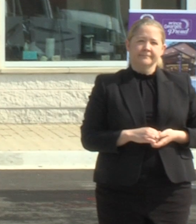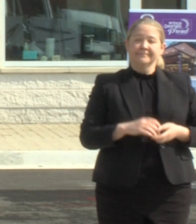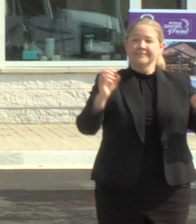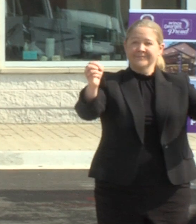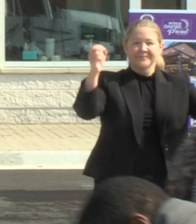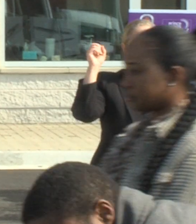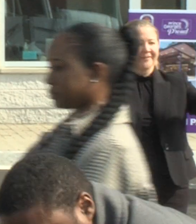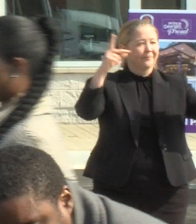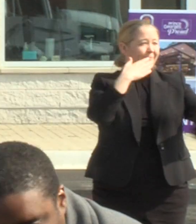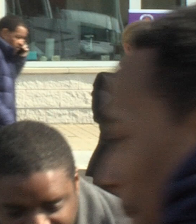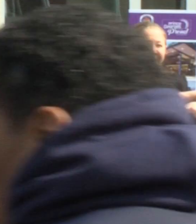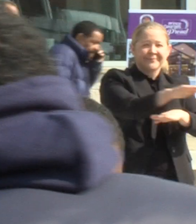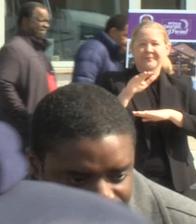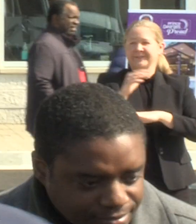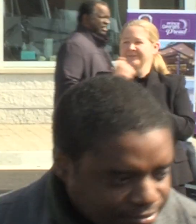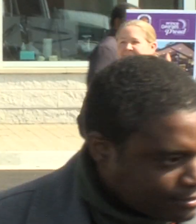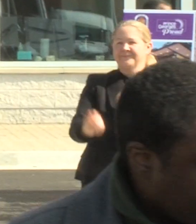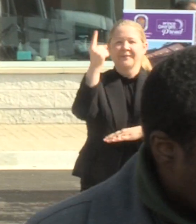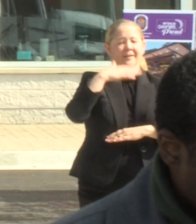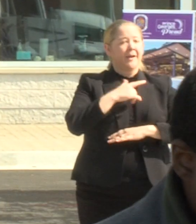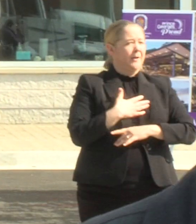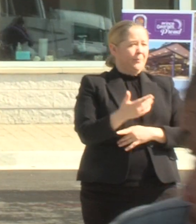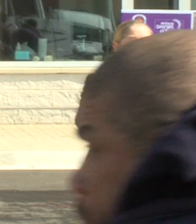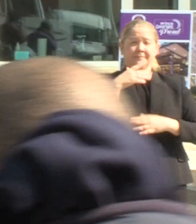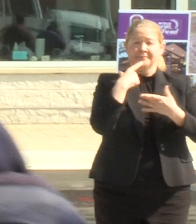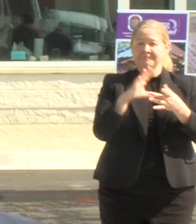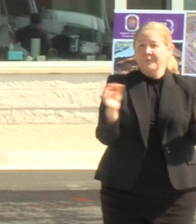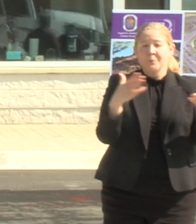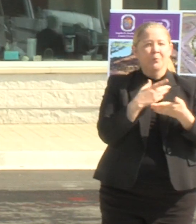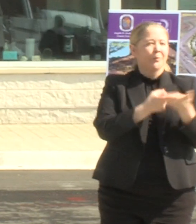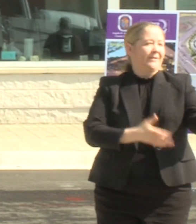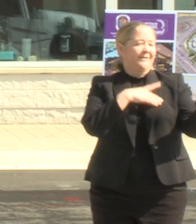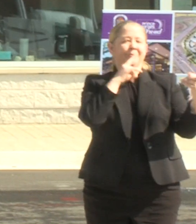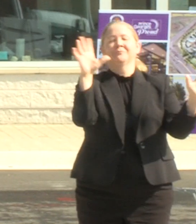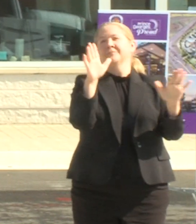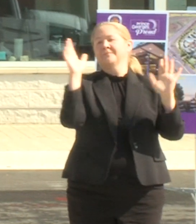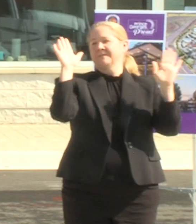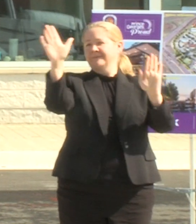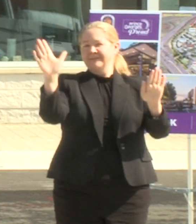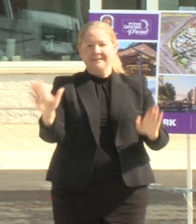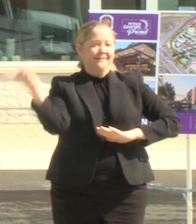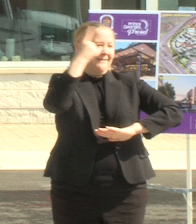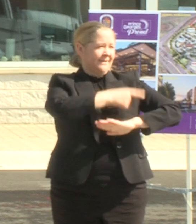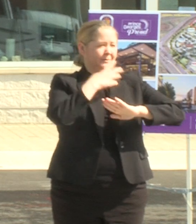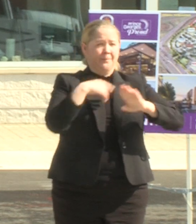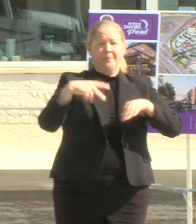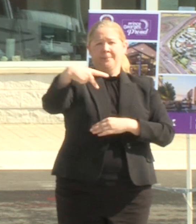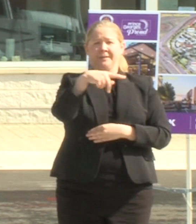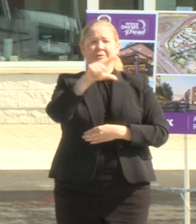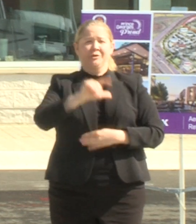okay well good afternoon everyone so I will say this this is truly a day to be Prince George's proud